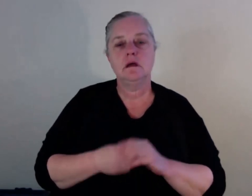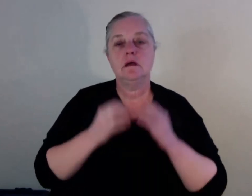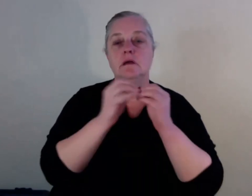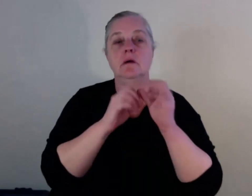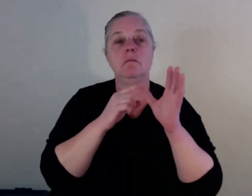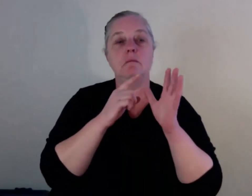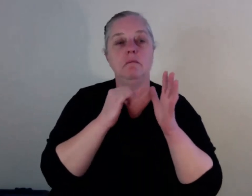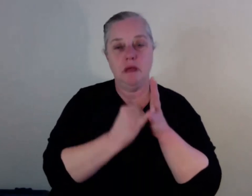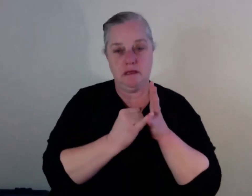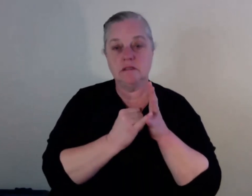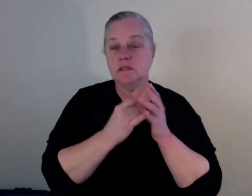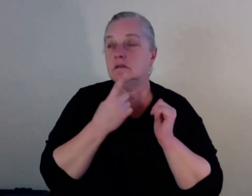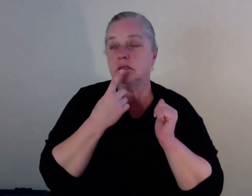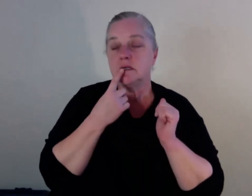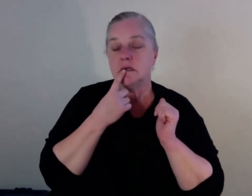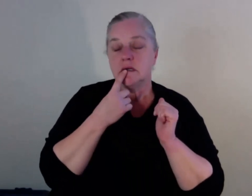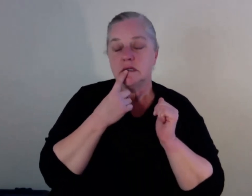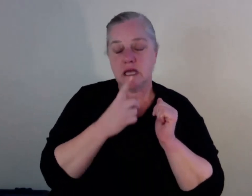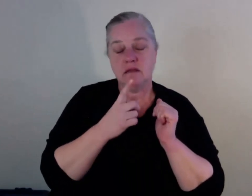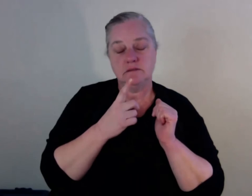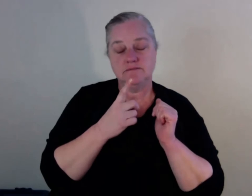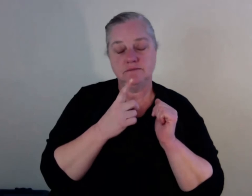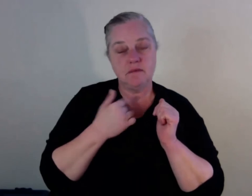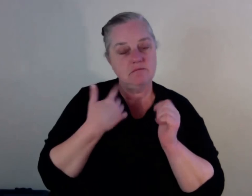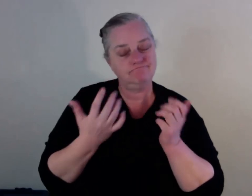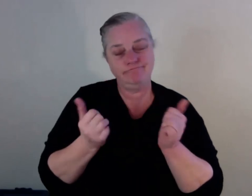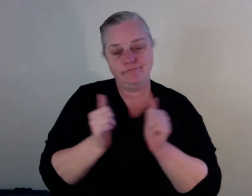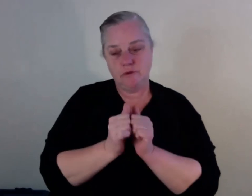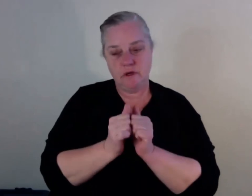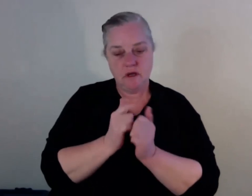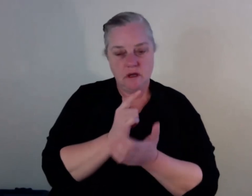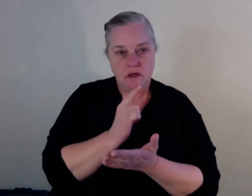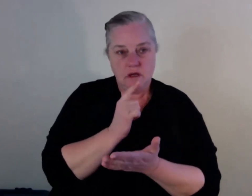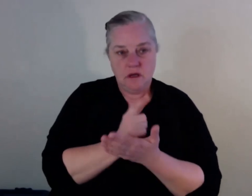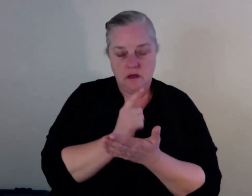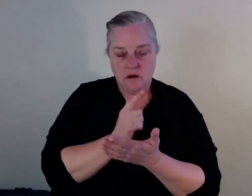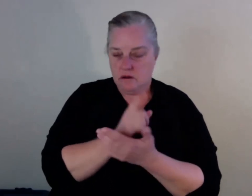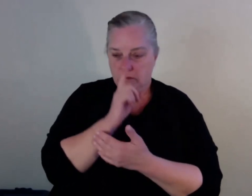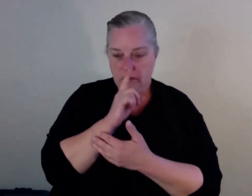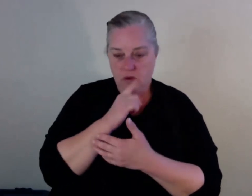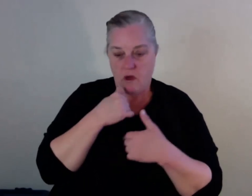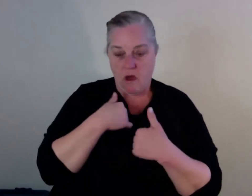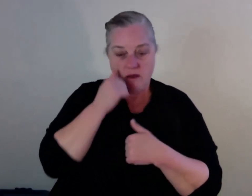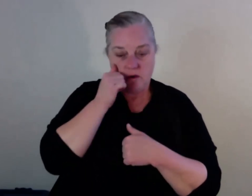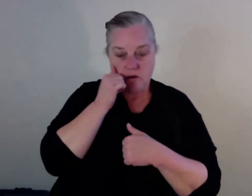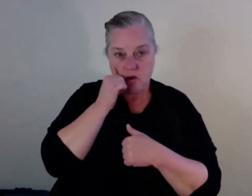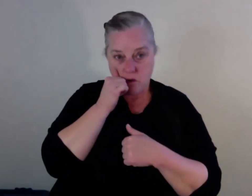I've got a lot of people, a lot of people that I know that are scared of coming out. And there are some of them are gay, some of them are addicted to alcohol and drugs,